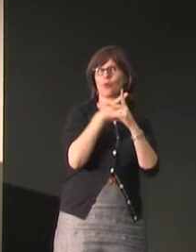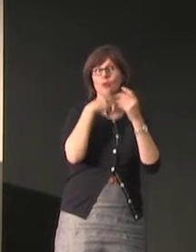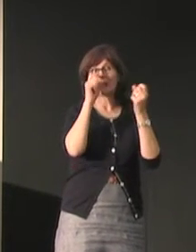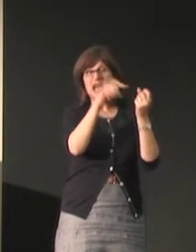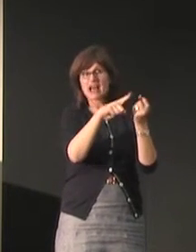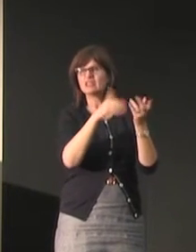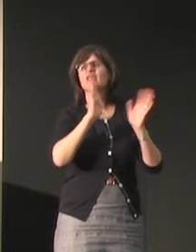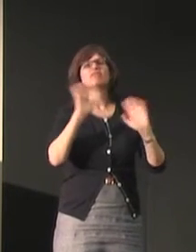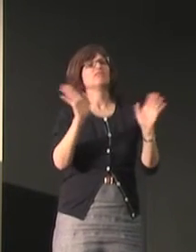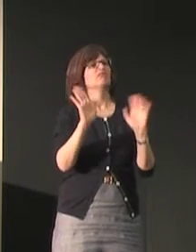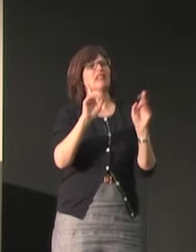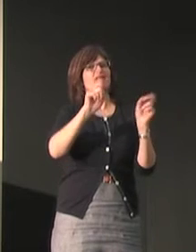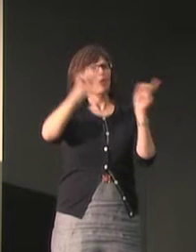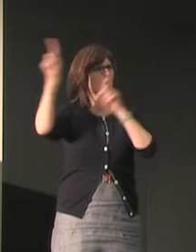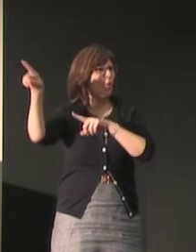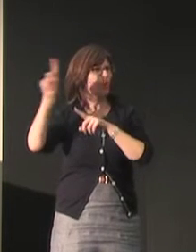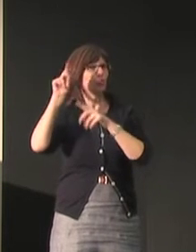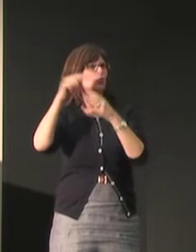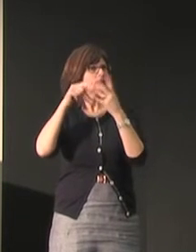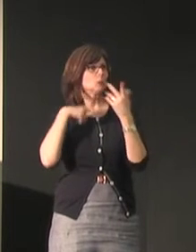arrive before or after Ramadan is over